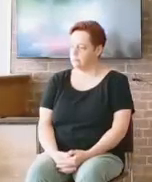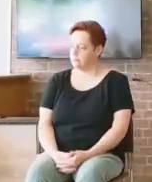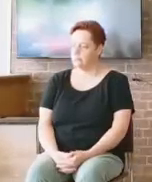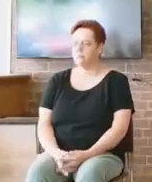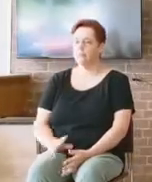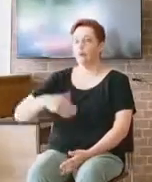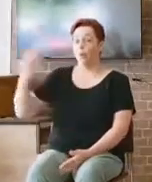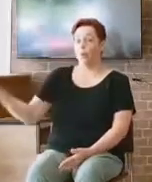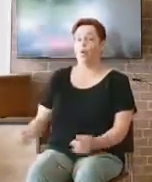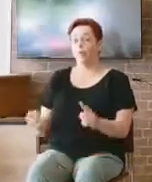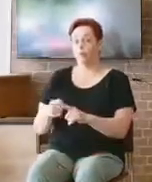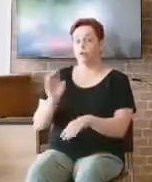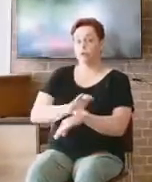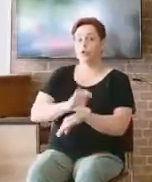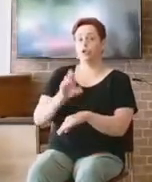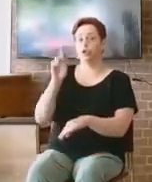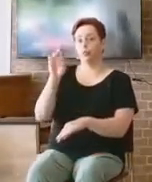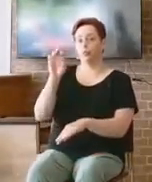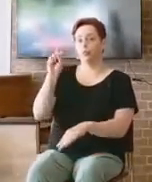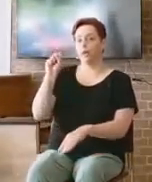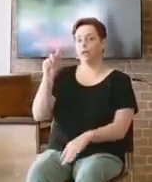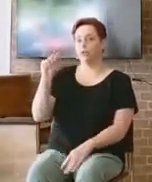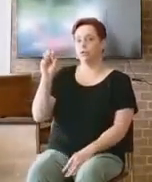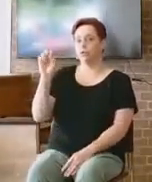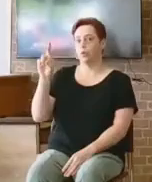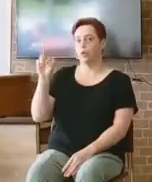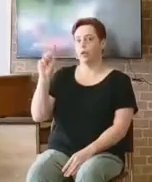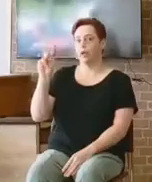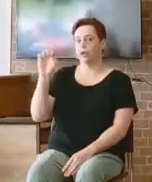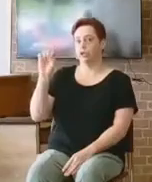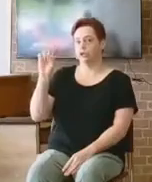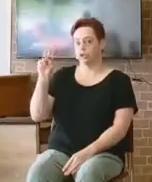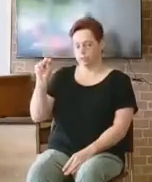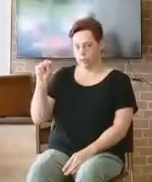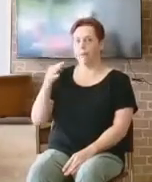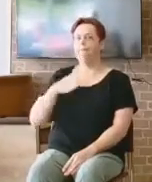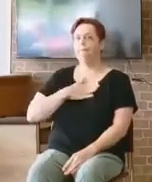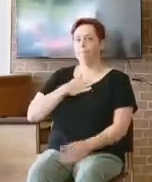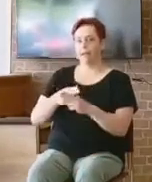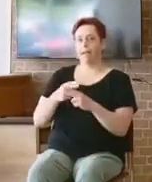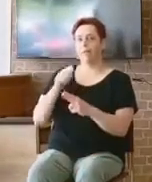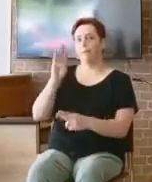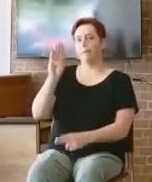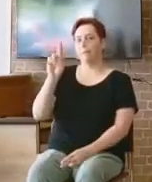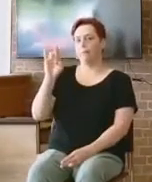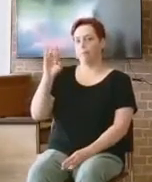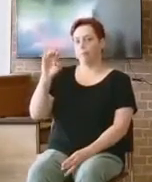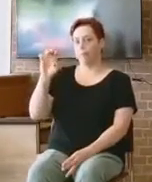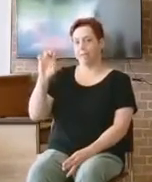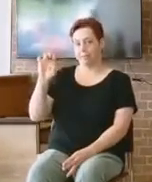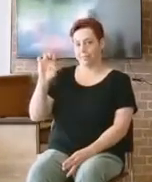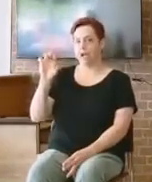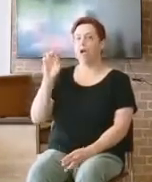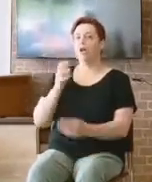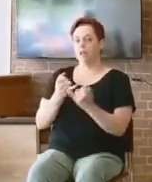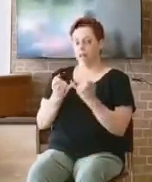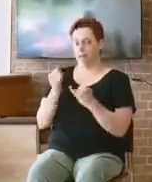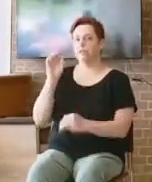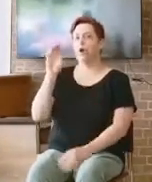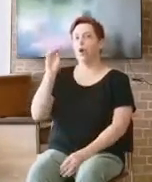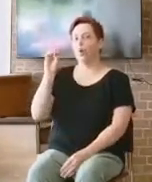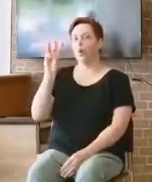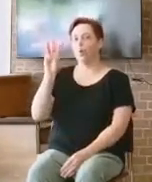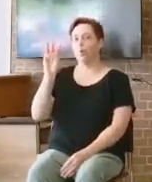Well, welcome to Restoration. My name is Bryce Owens. I'm the pastor and I appreciate everyone coming out today and I want to welcome our